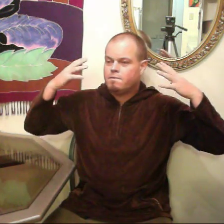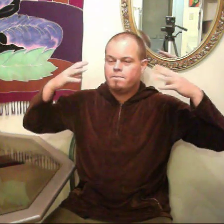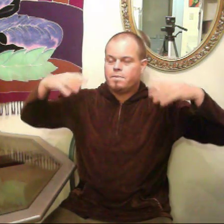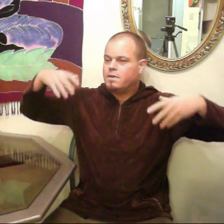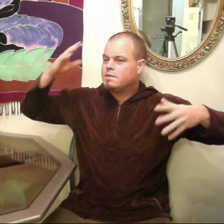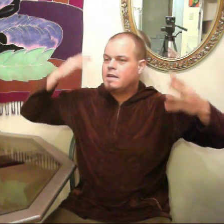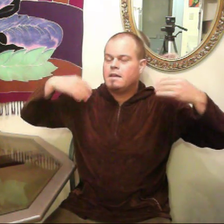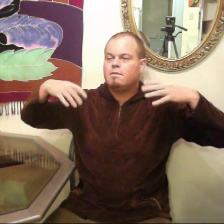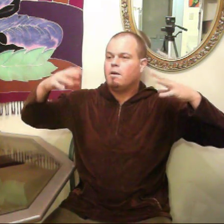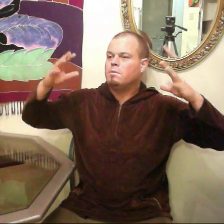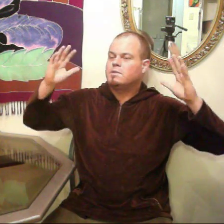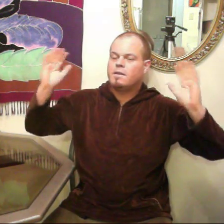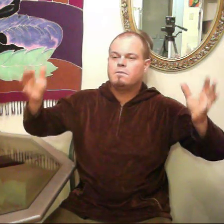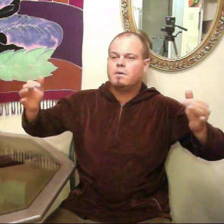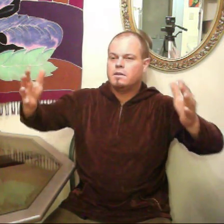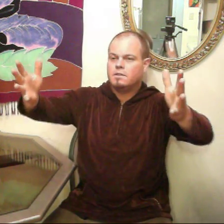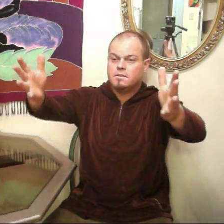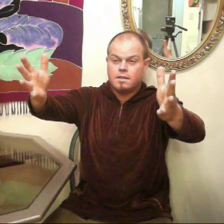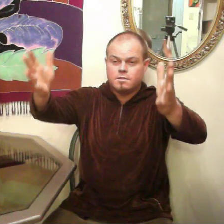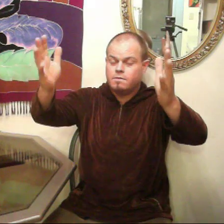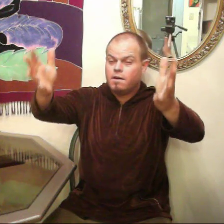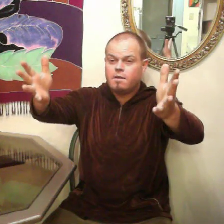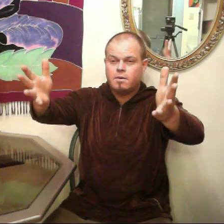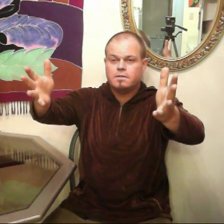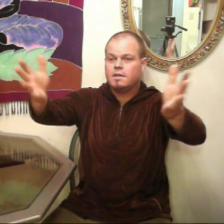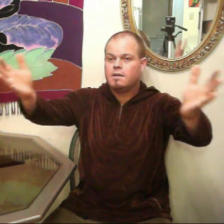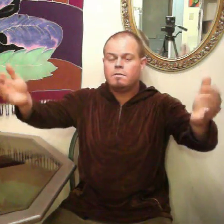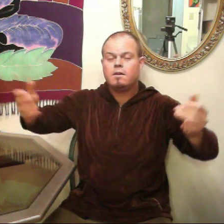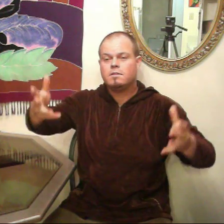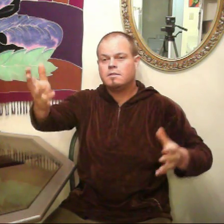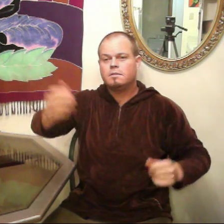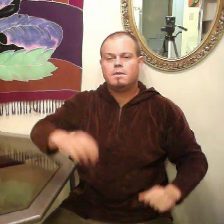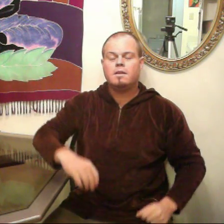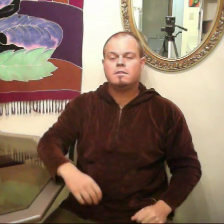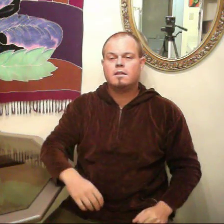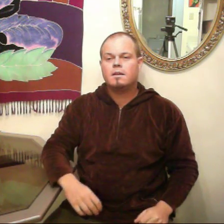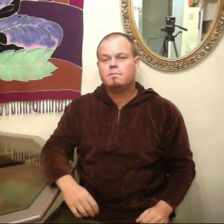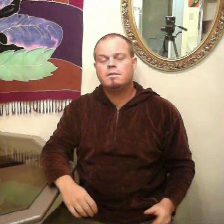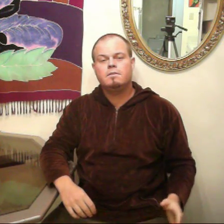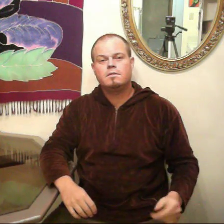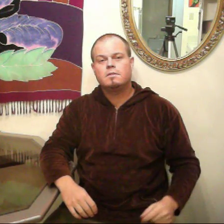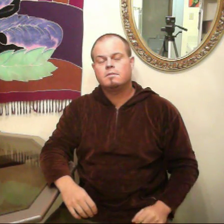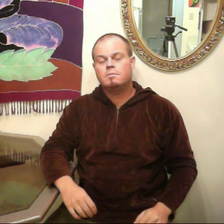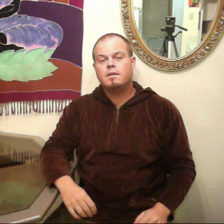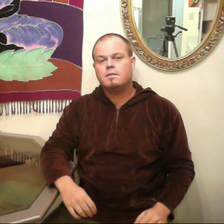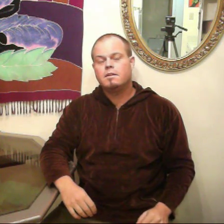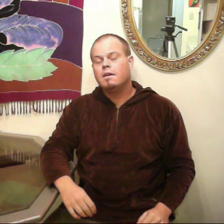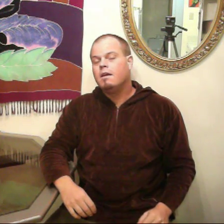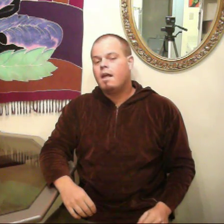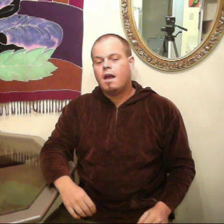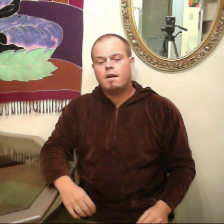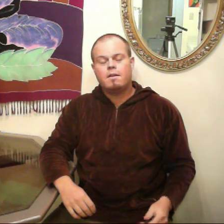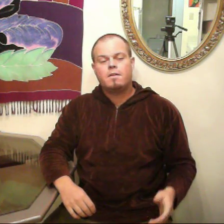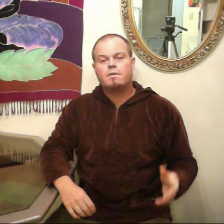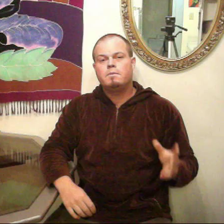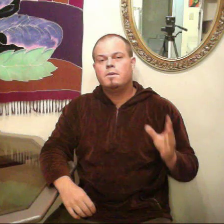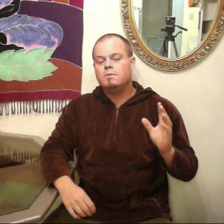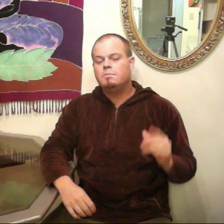the skin, almost everybody just says, you vibrant skin, wow, it's just amazing, I can't believe this is amazing. Another huge